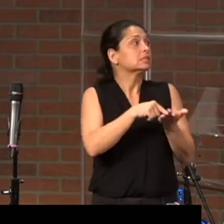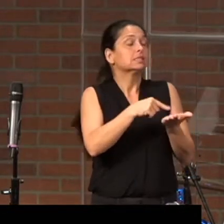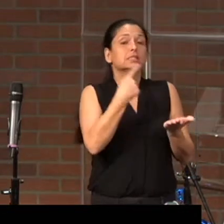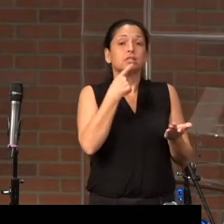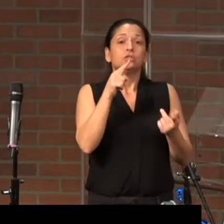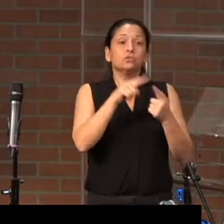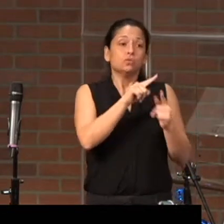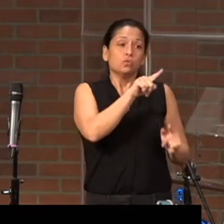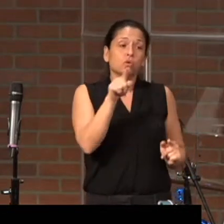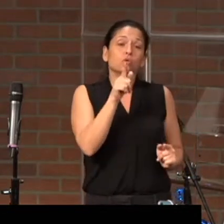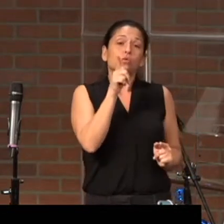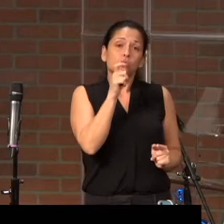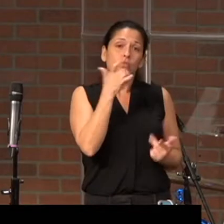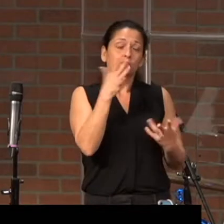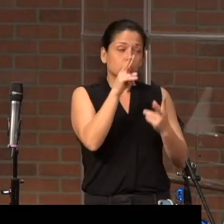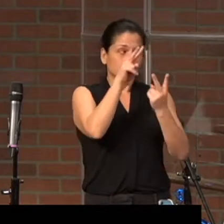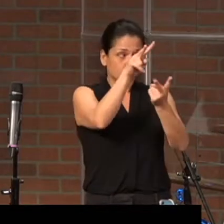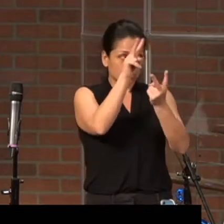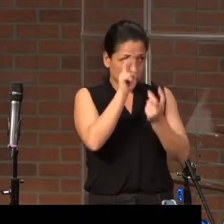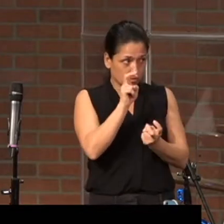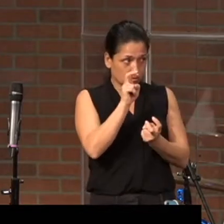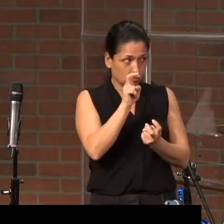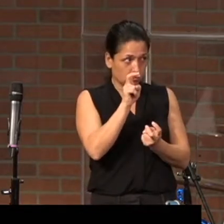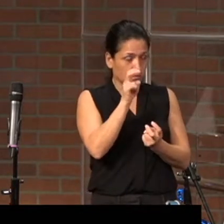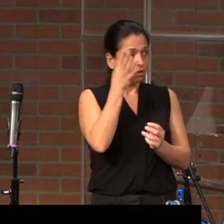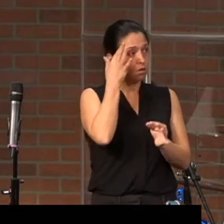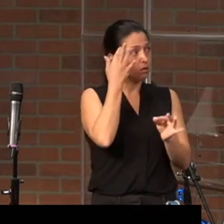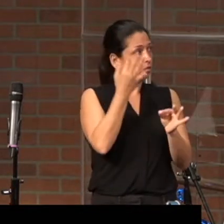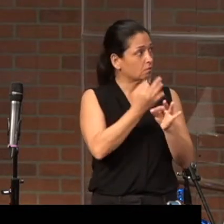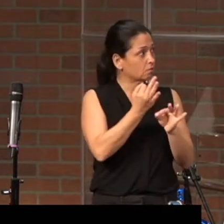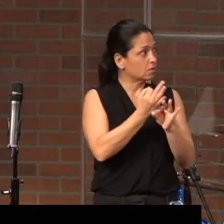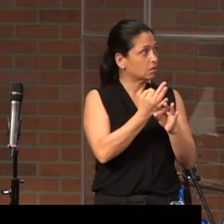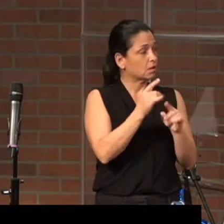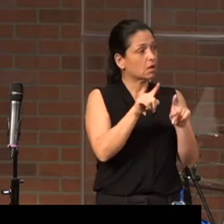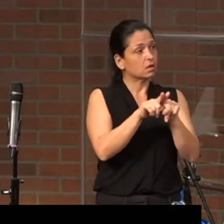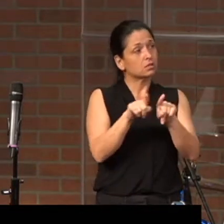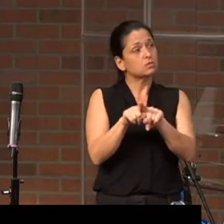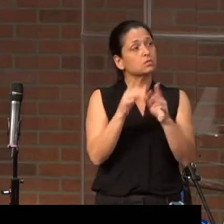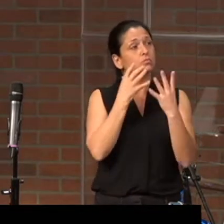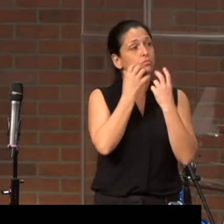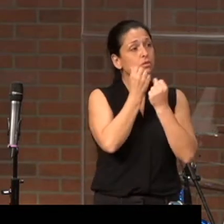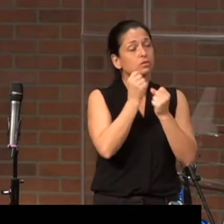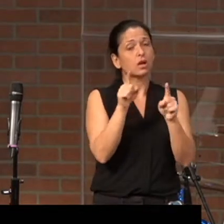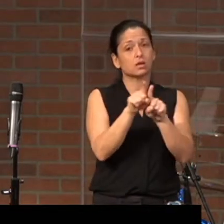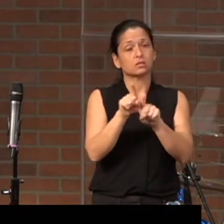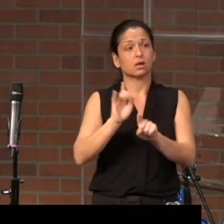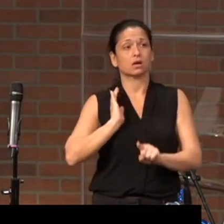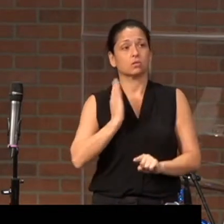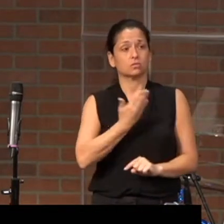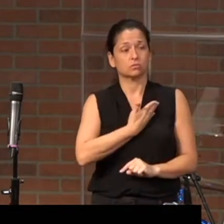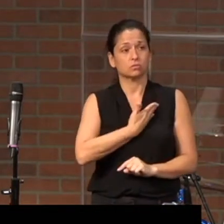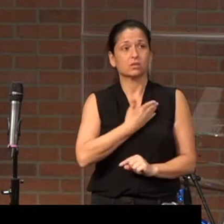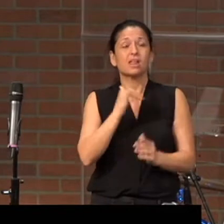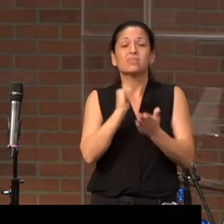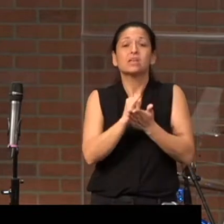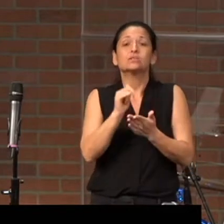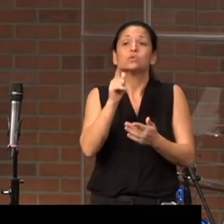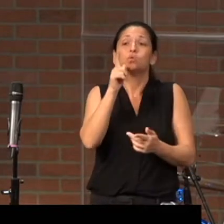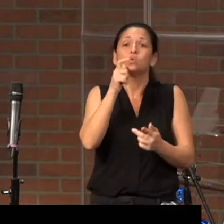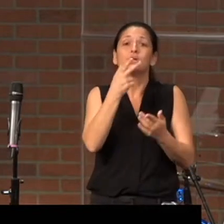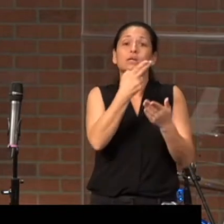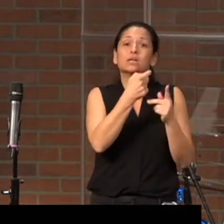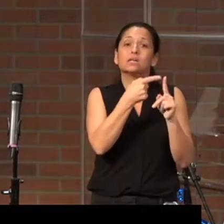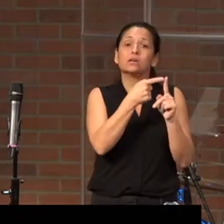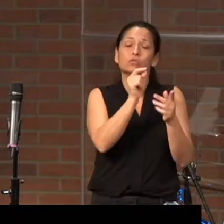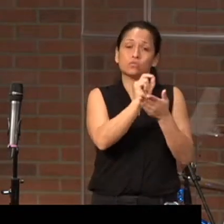have received a faith as precious as ours. That's who he's writing his